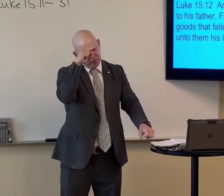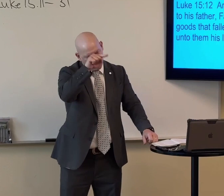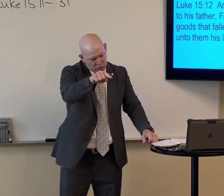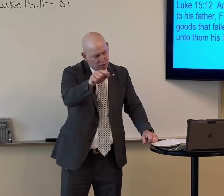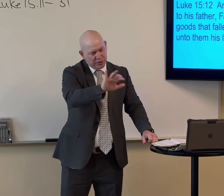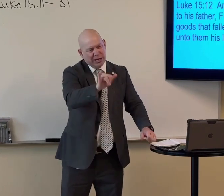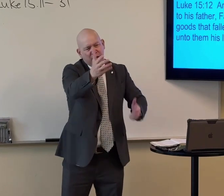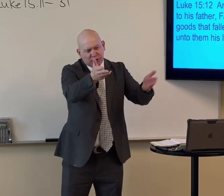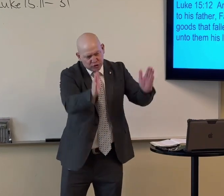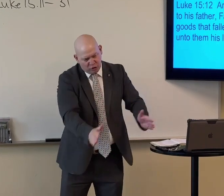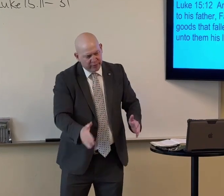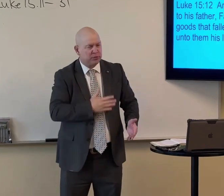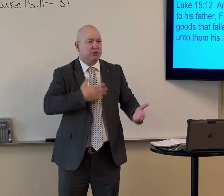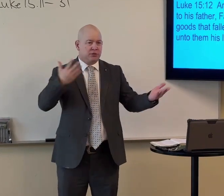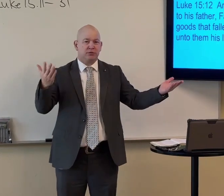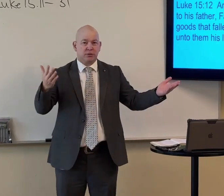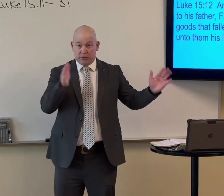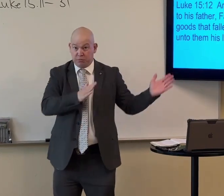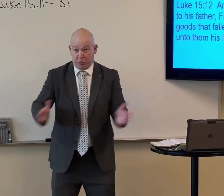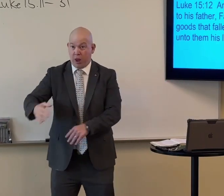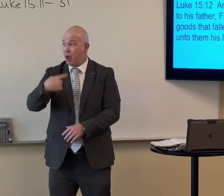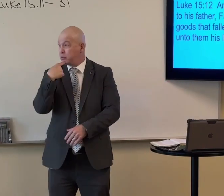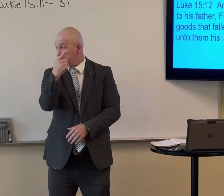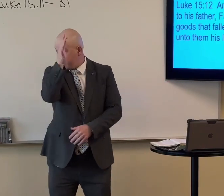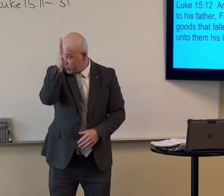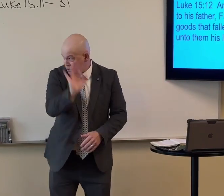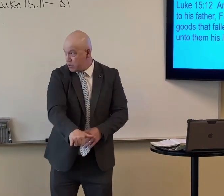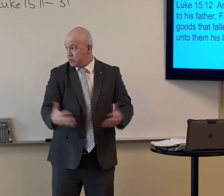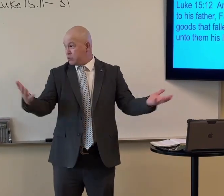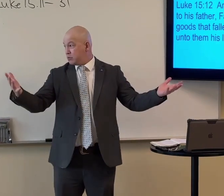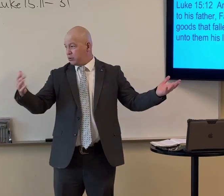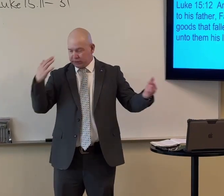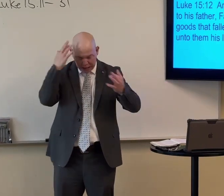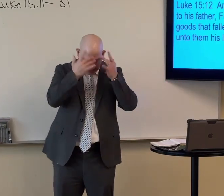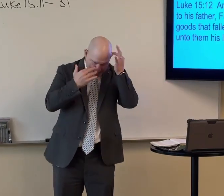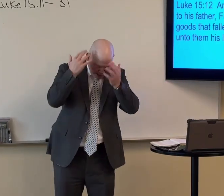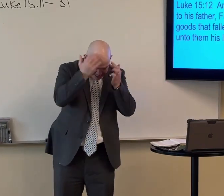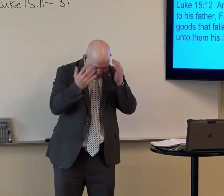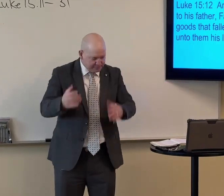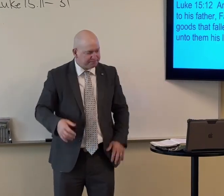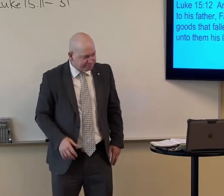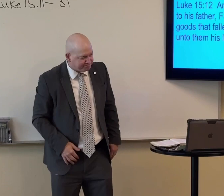Please hire me like a servant in your house. And that was his plan. And that's what he did.